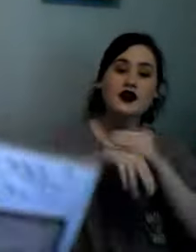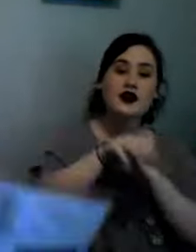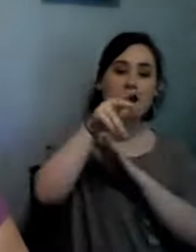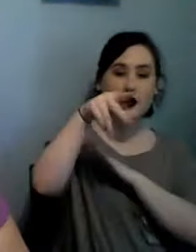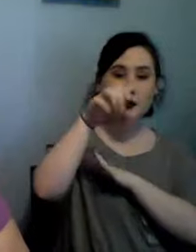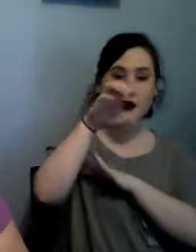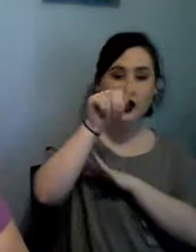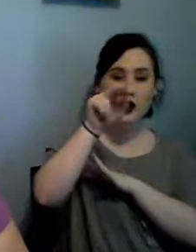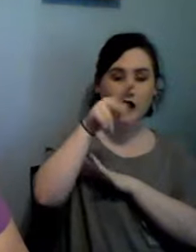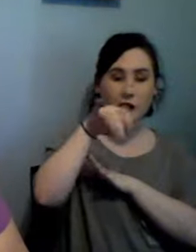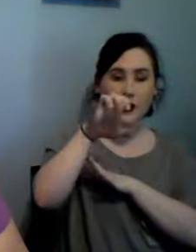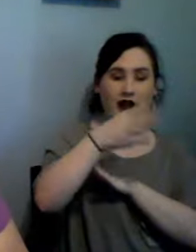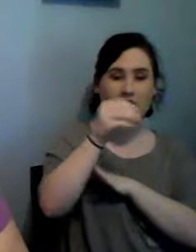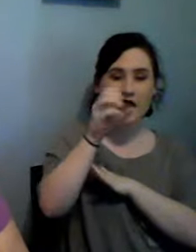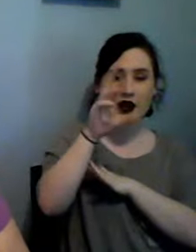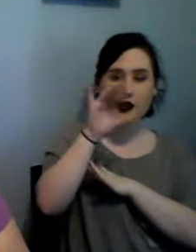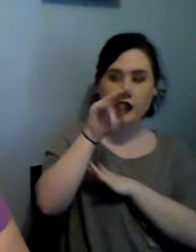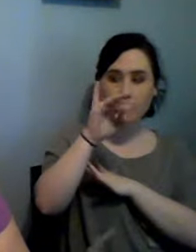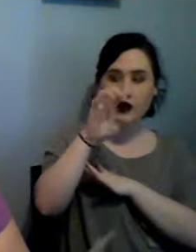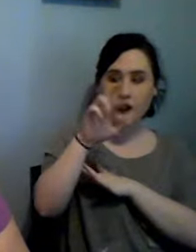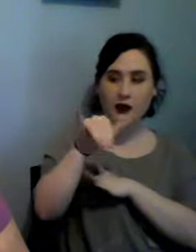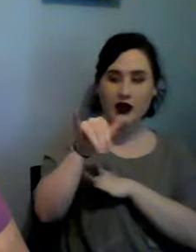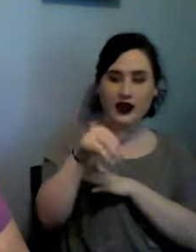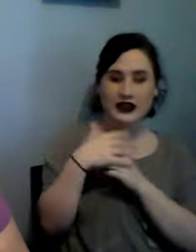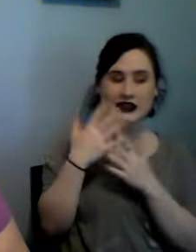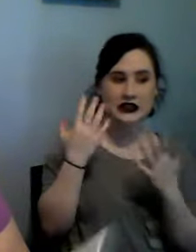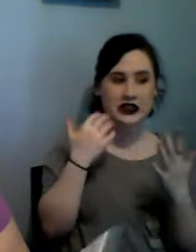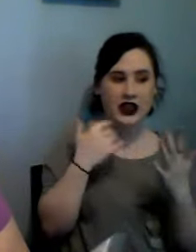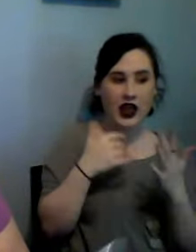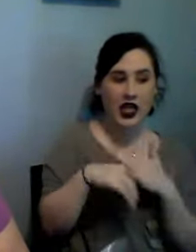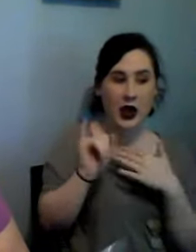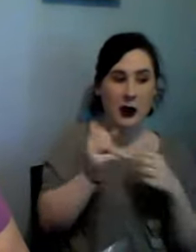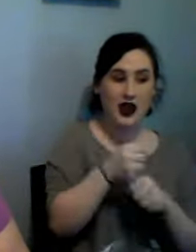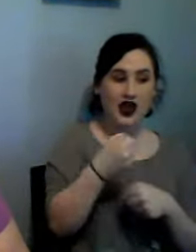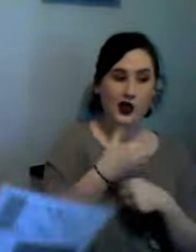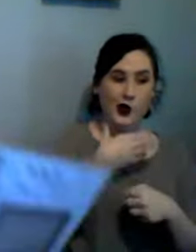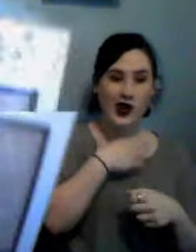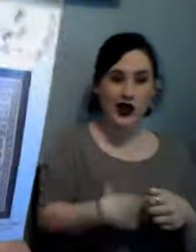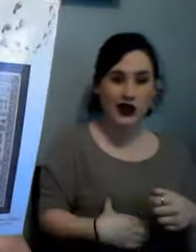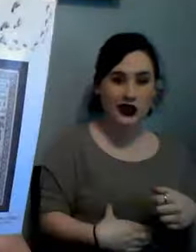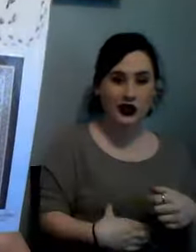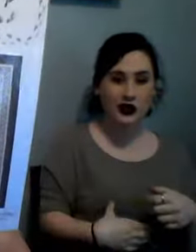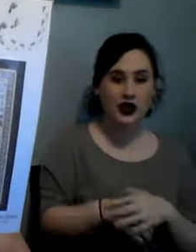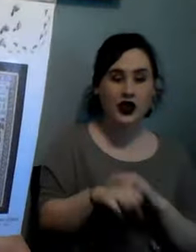that'll make you hungry and I really don't like the dark colors